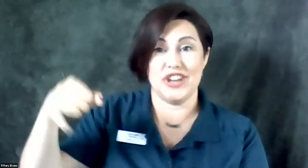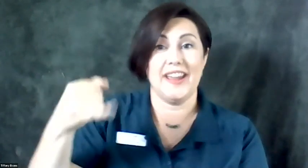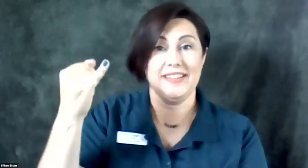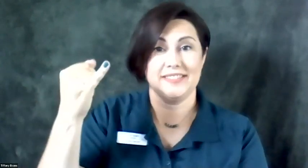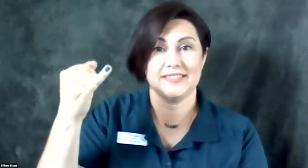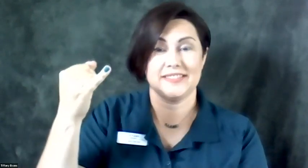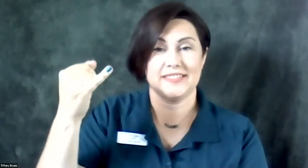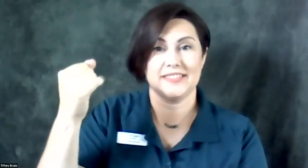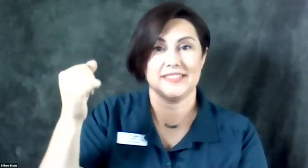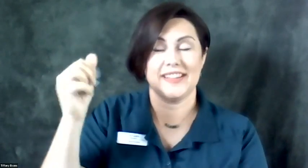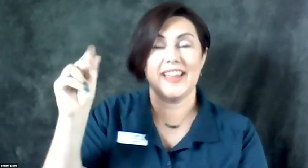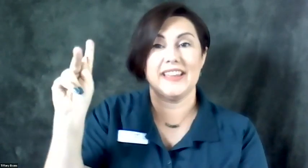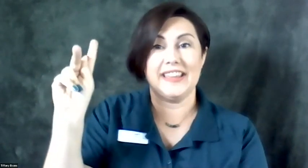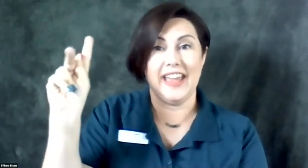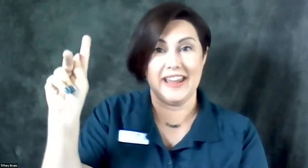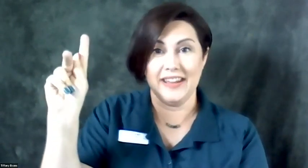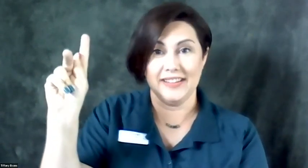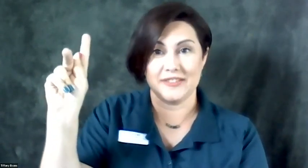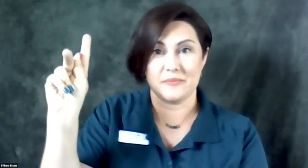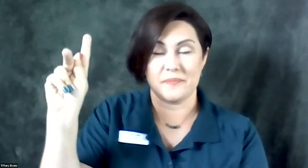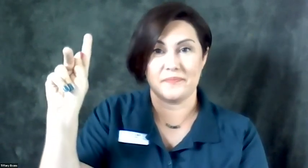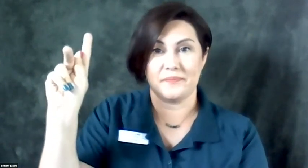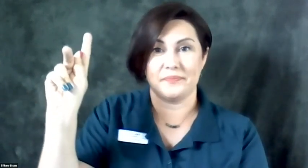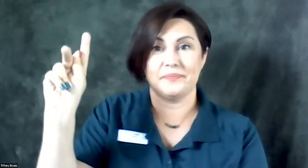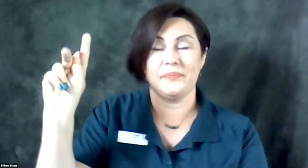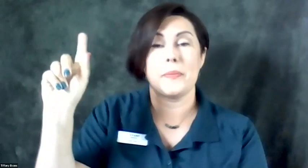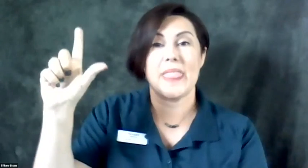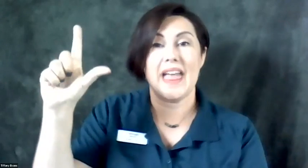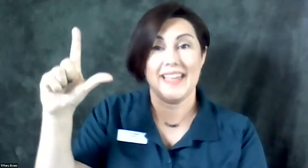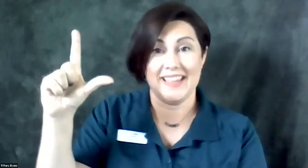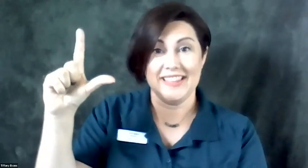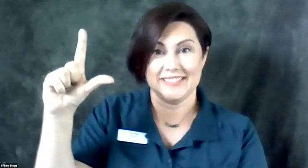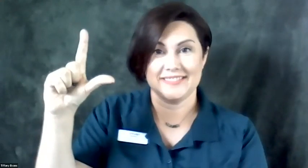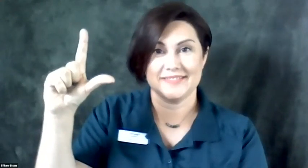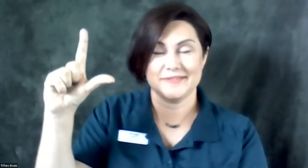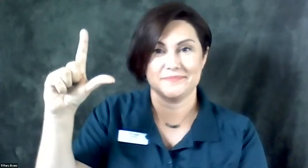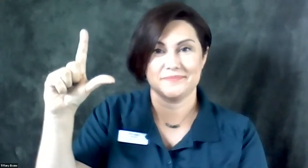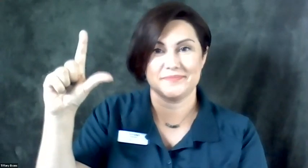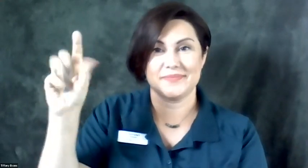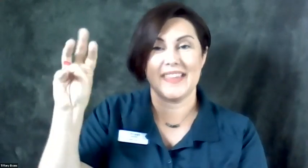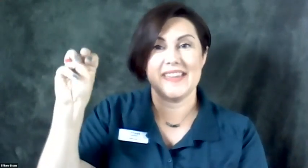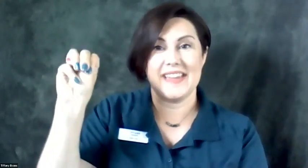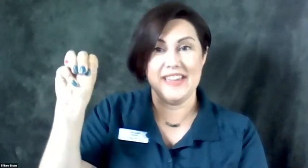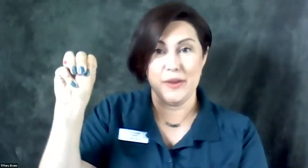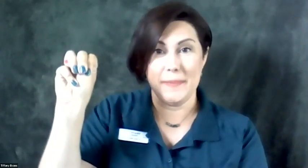K L M